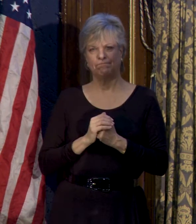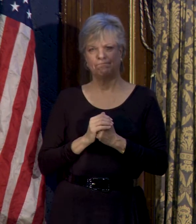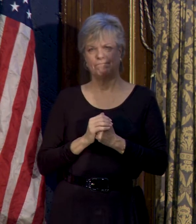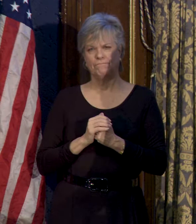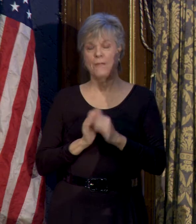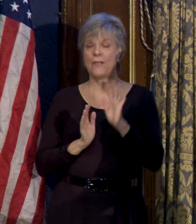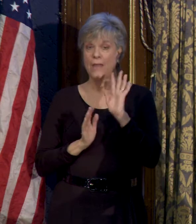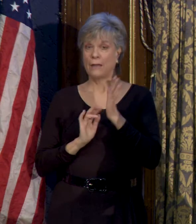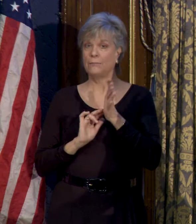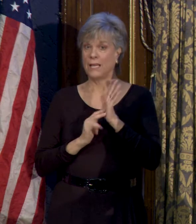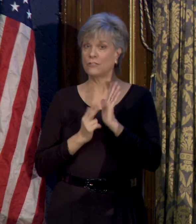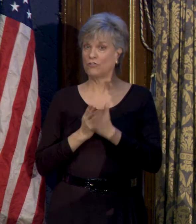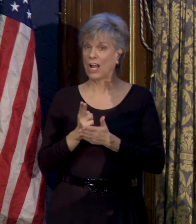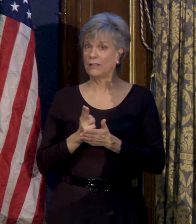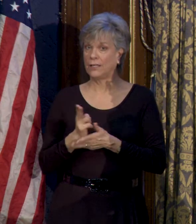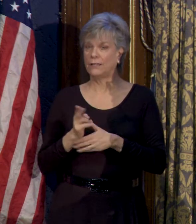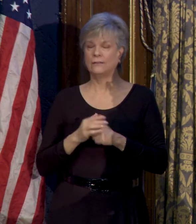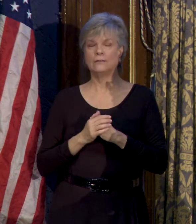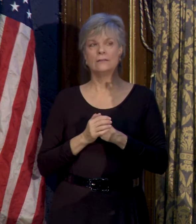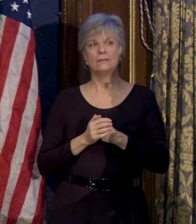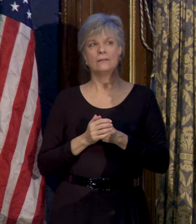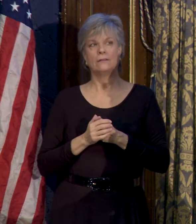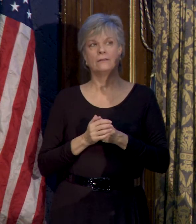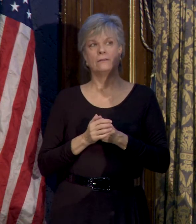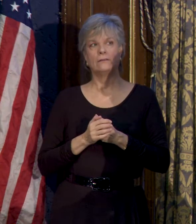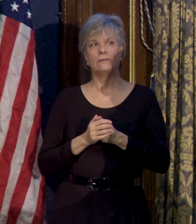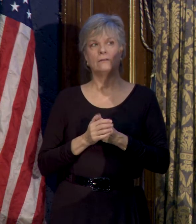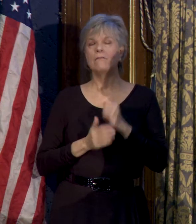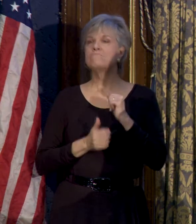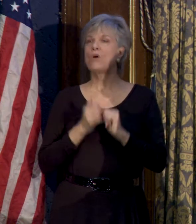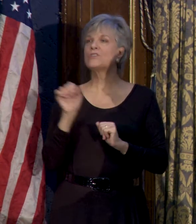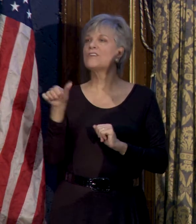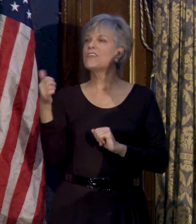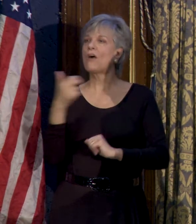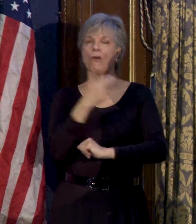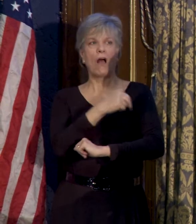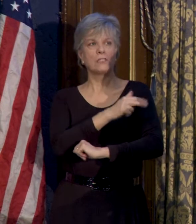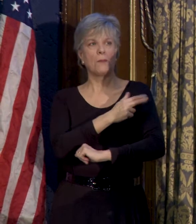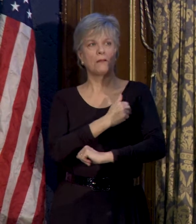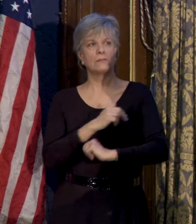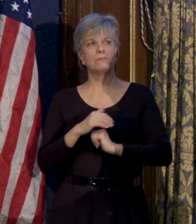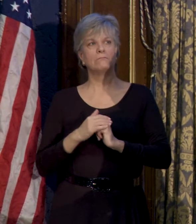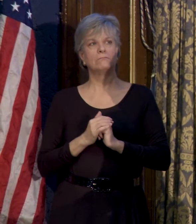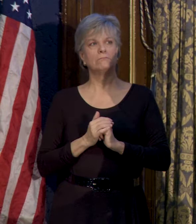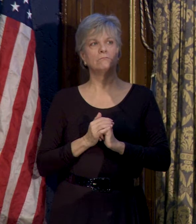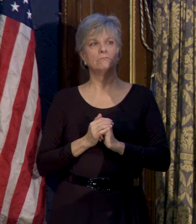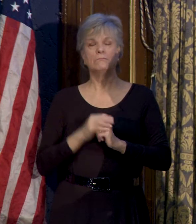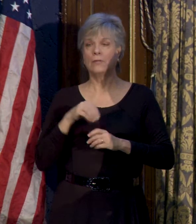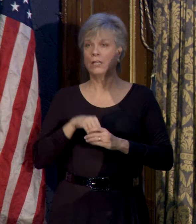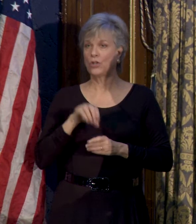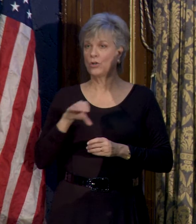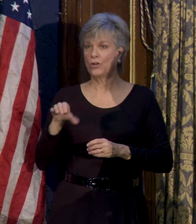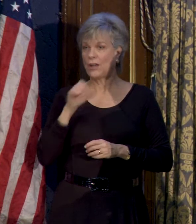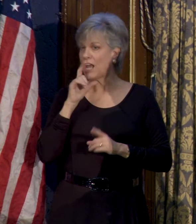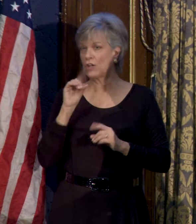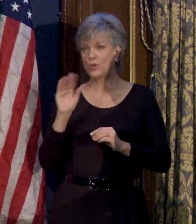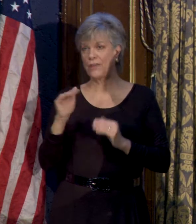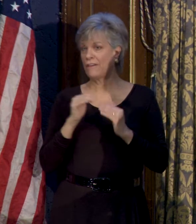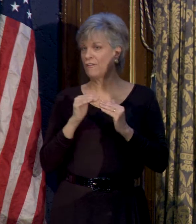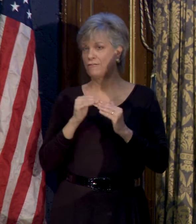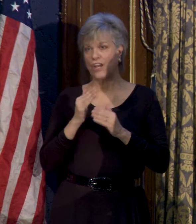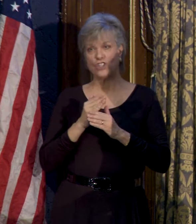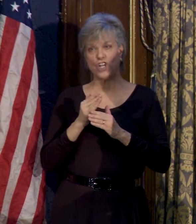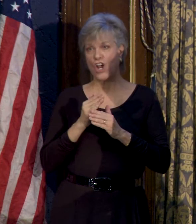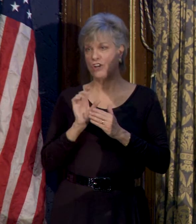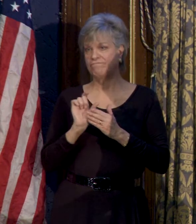that most of the other hospitals in Cook County are not doing their fair share